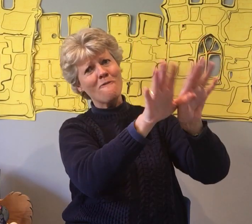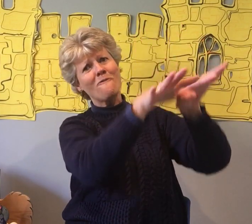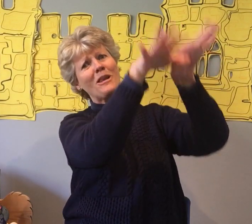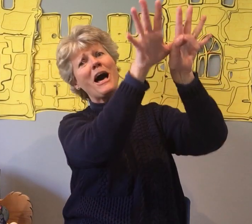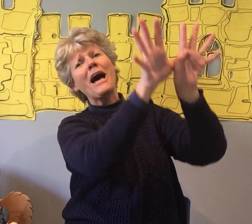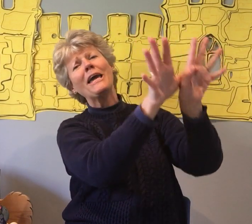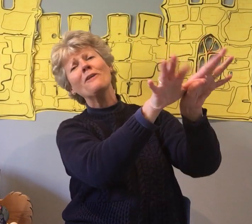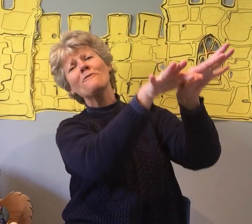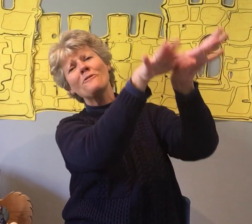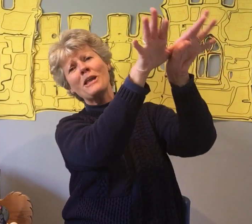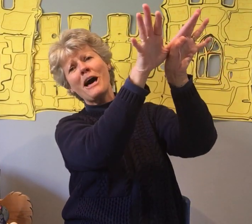Fly, fly.